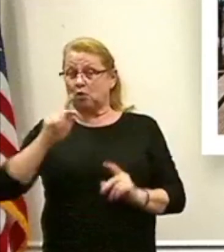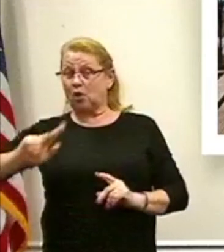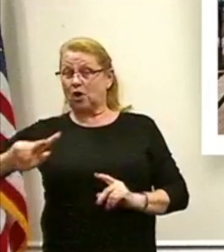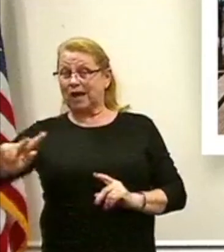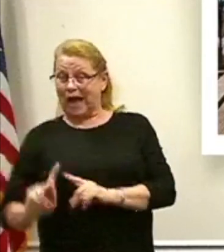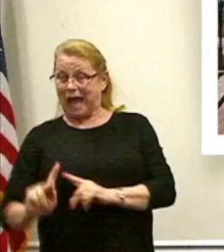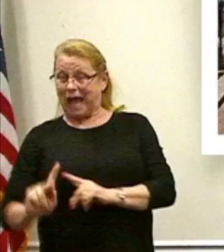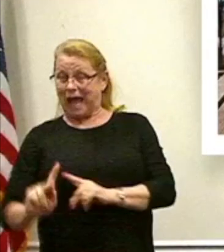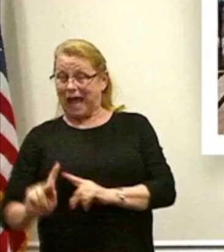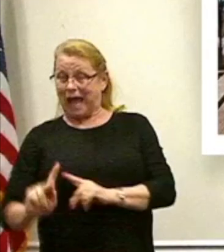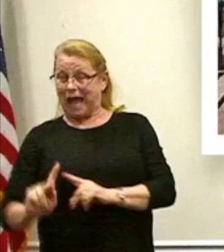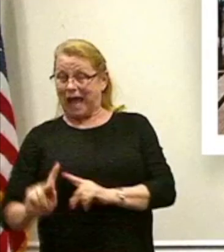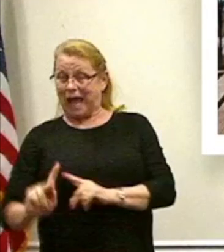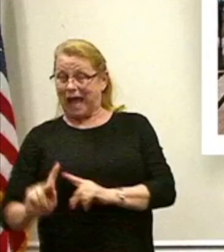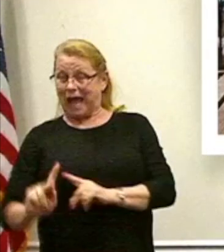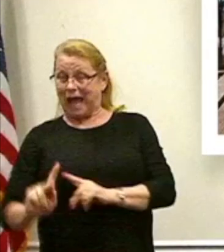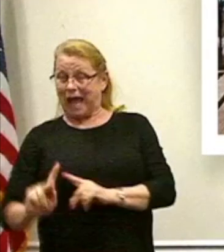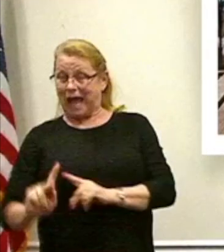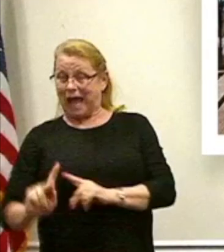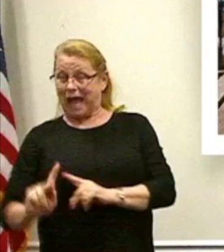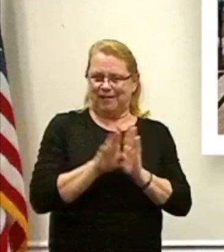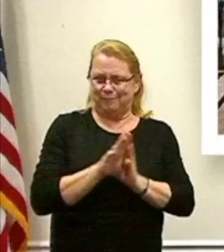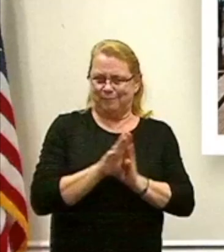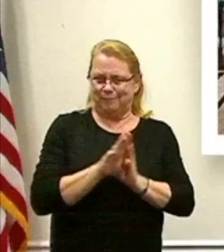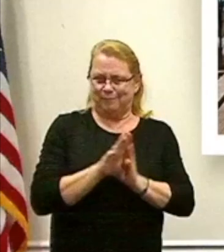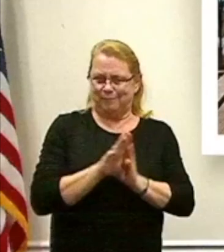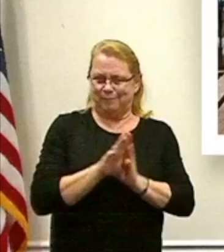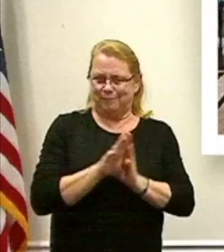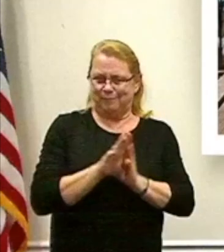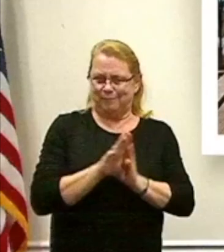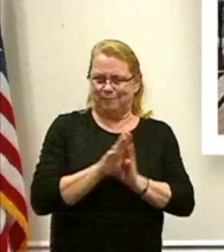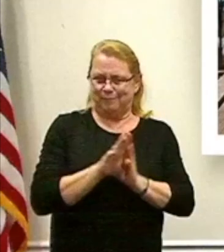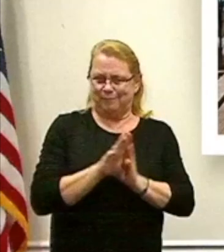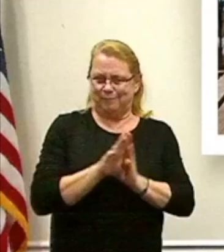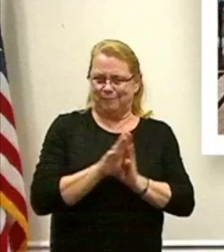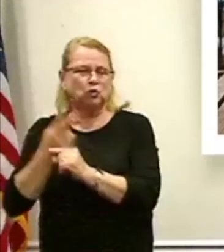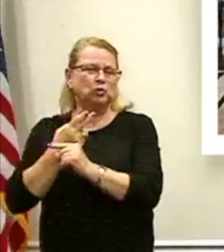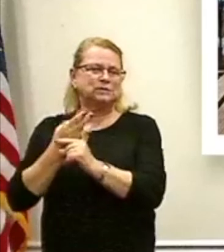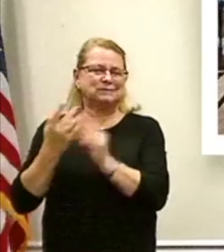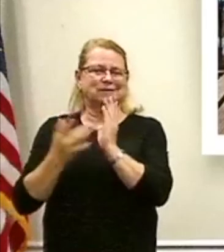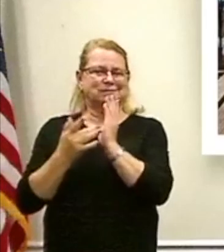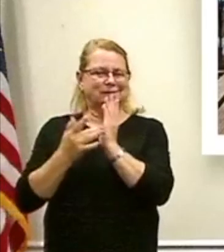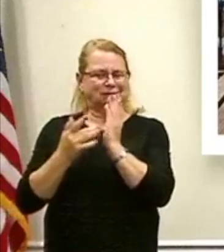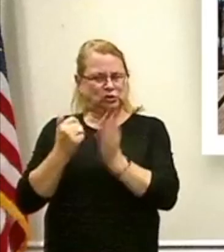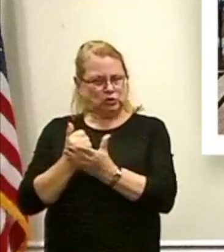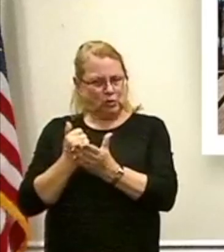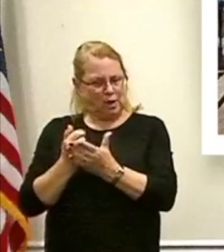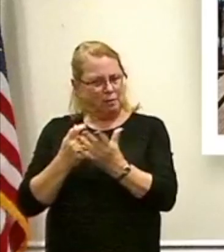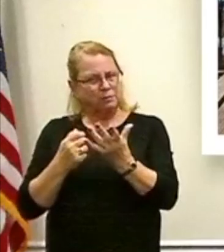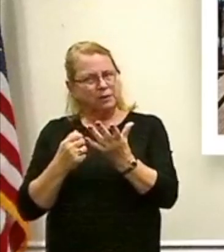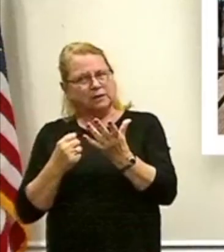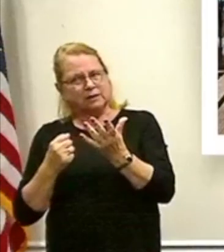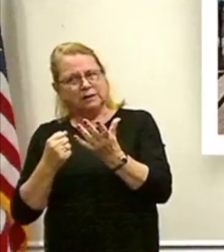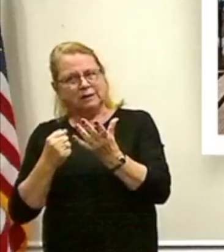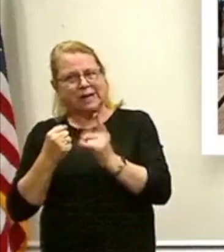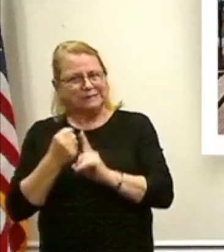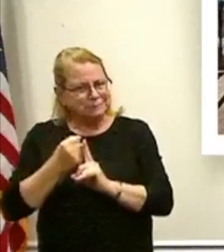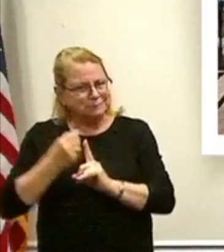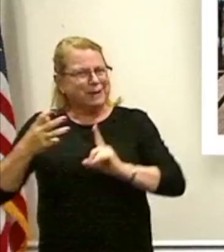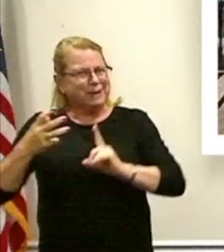to support young people and families with use of technology to expand support for literacy,